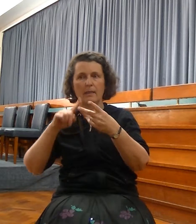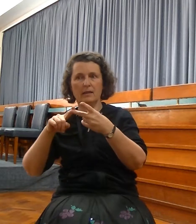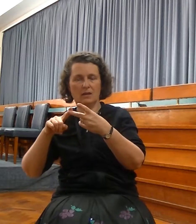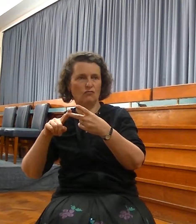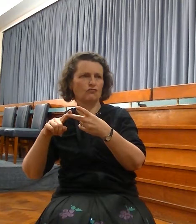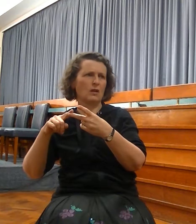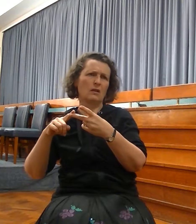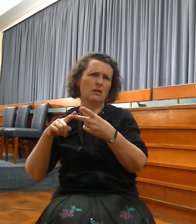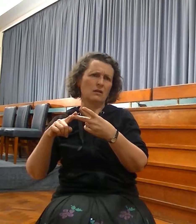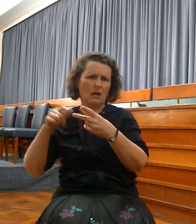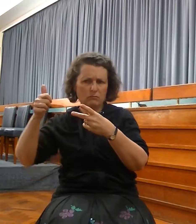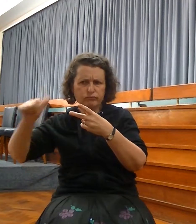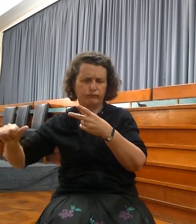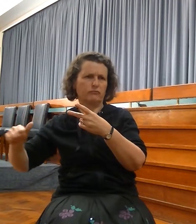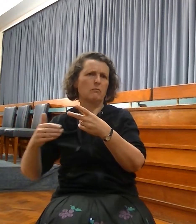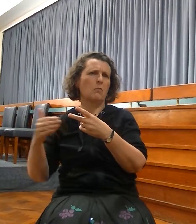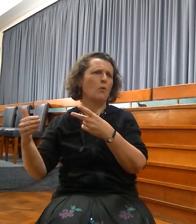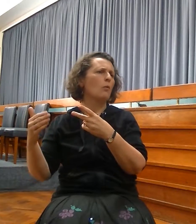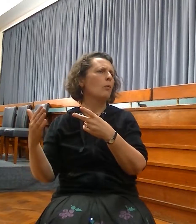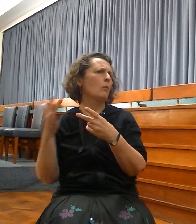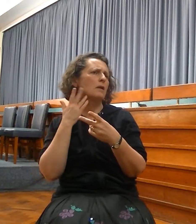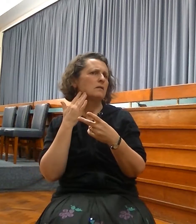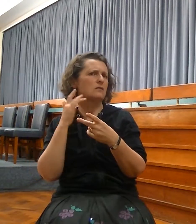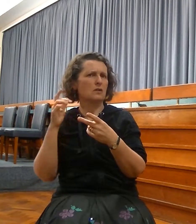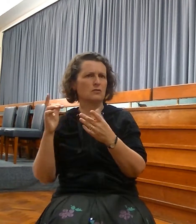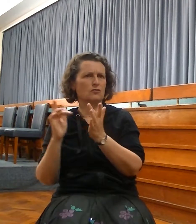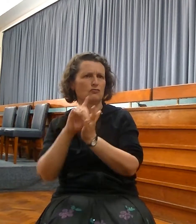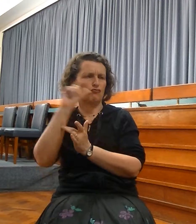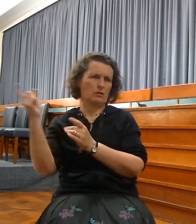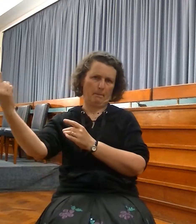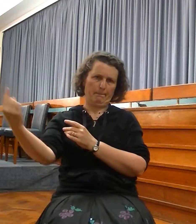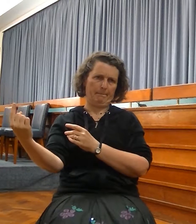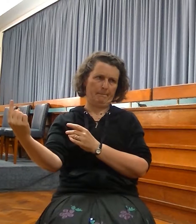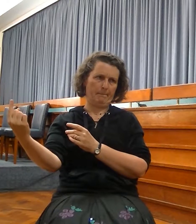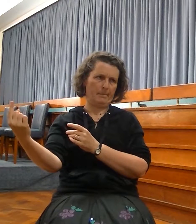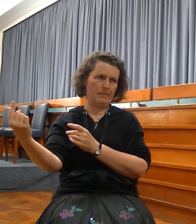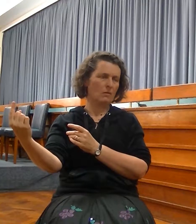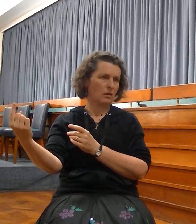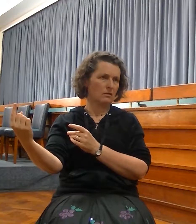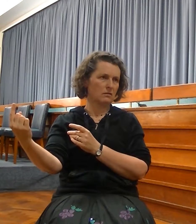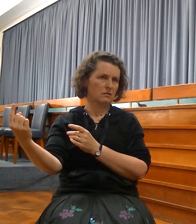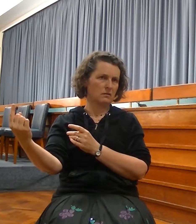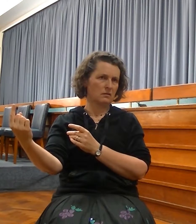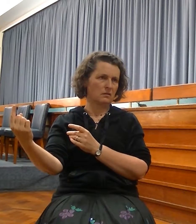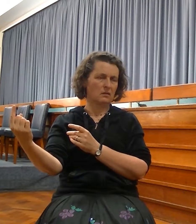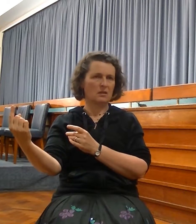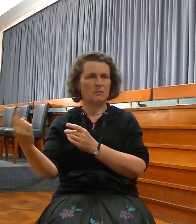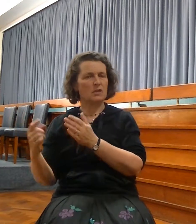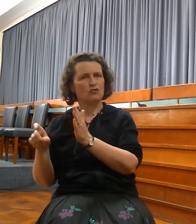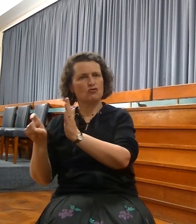And the way that the people of Christ, rebuilt in the church of Jesus Christ. And verse 8,